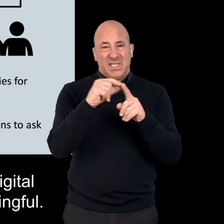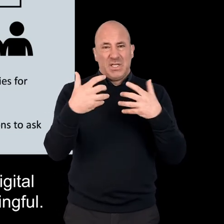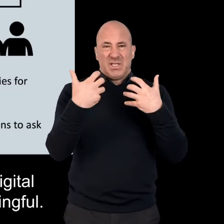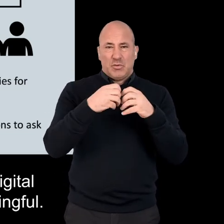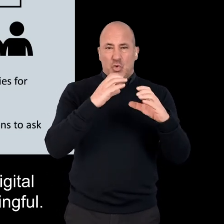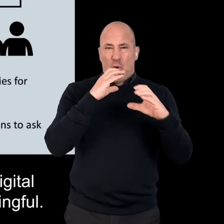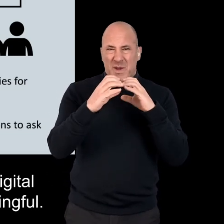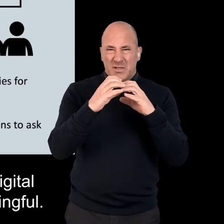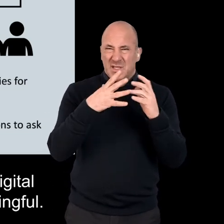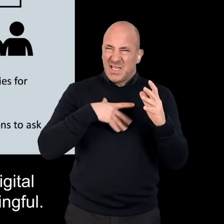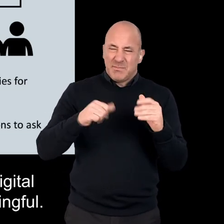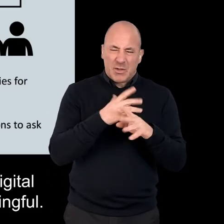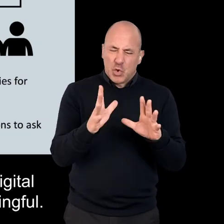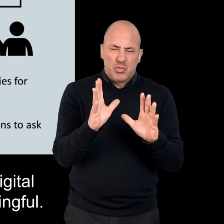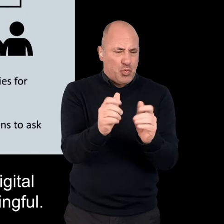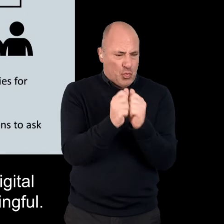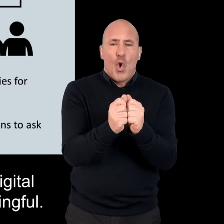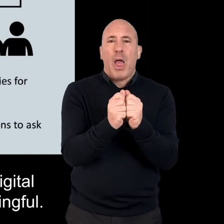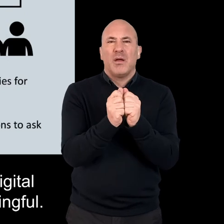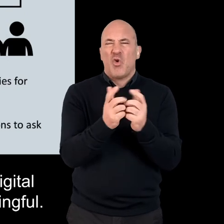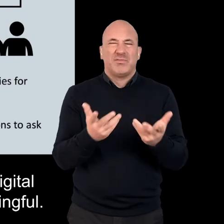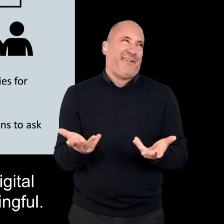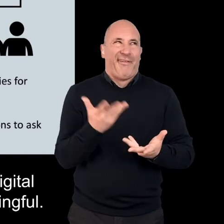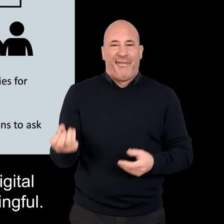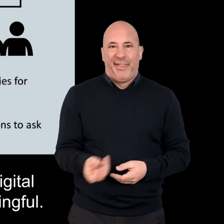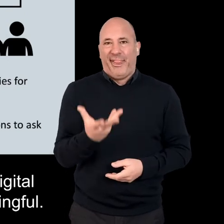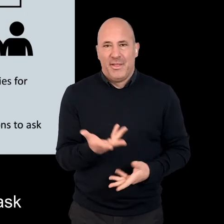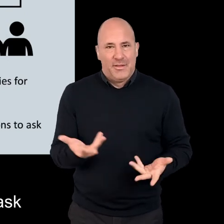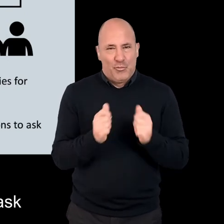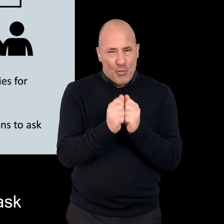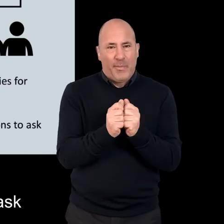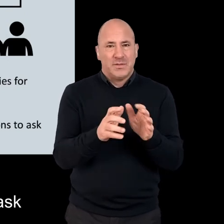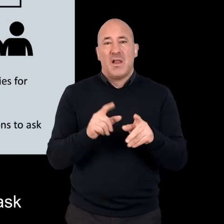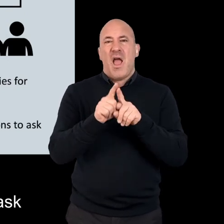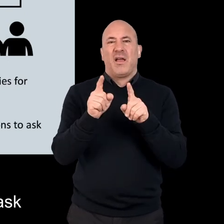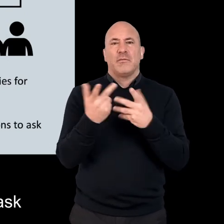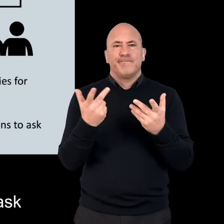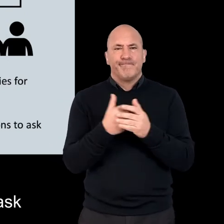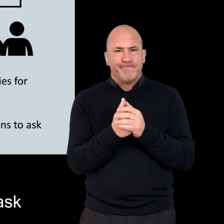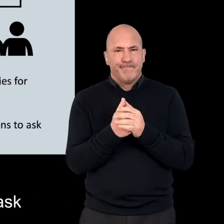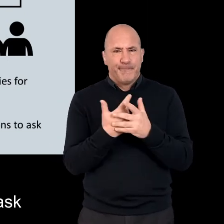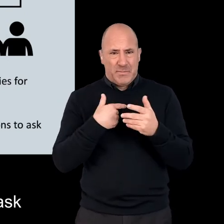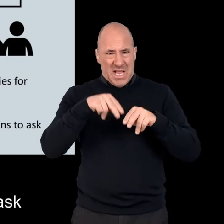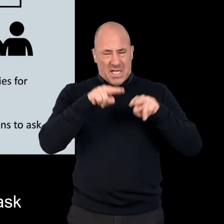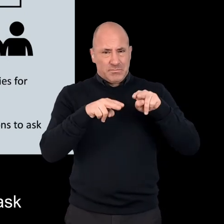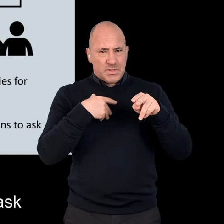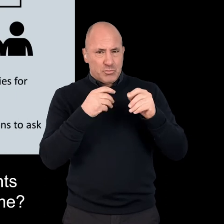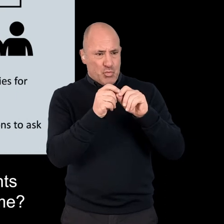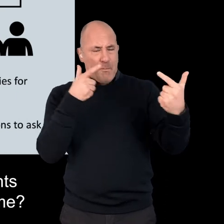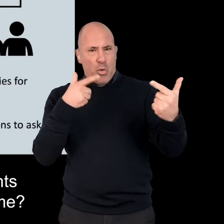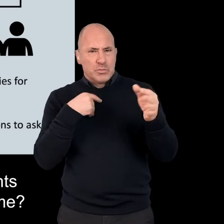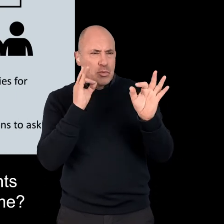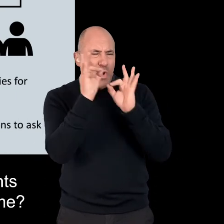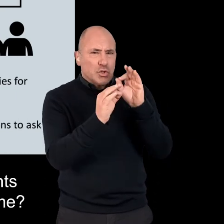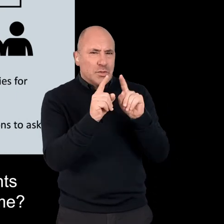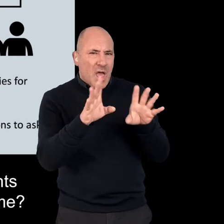really making digital technology communications meaningful. For example, what types of questions are you going to ask when you're